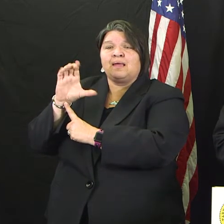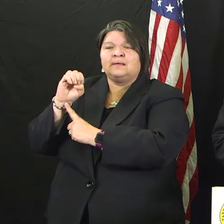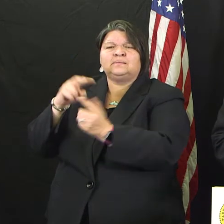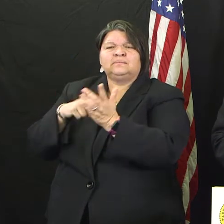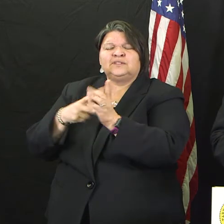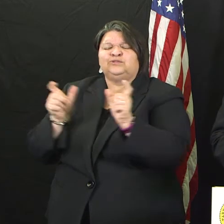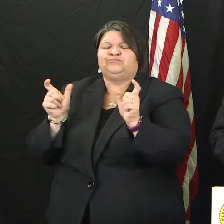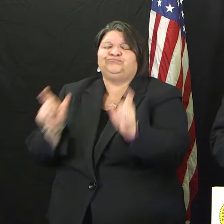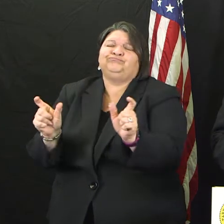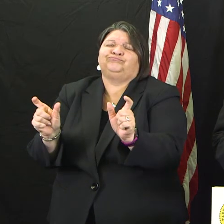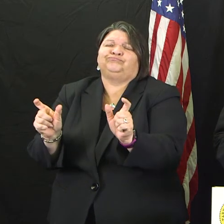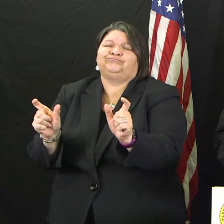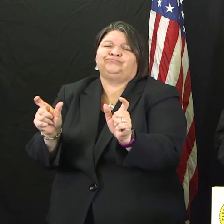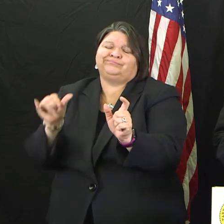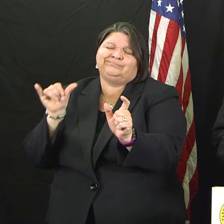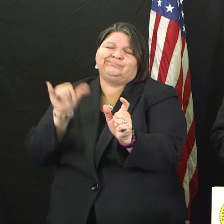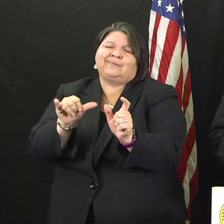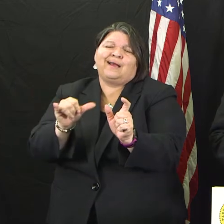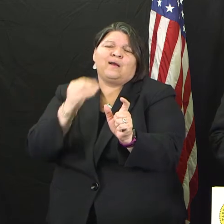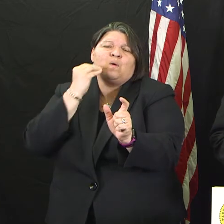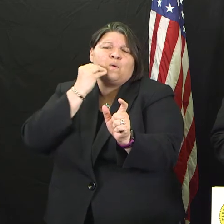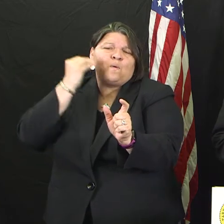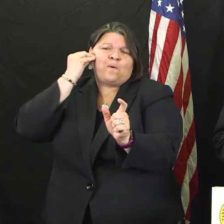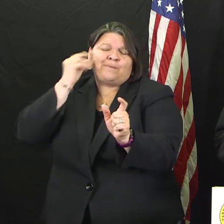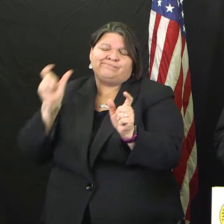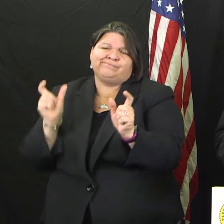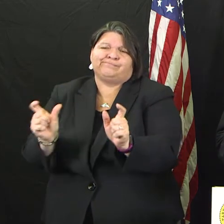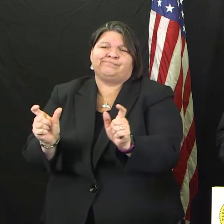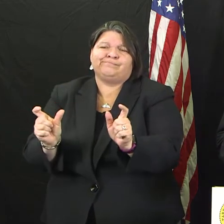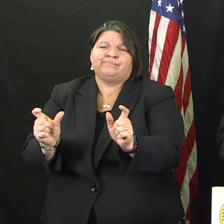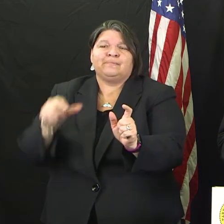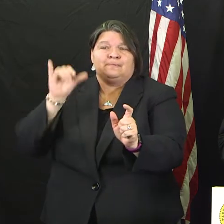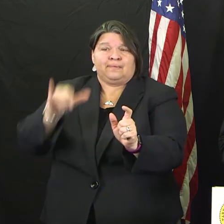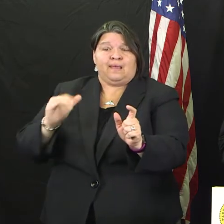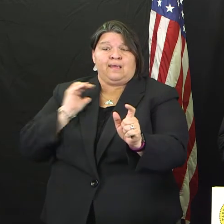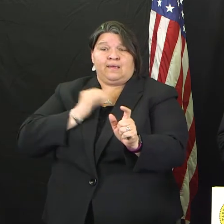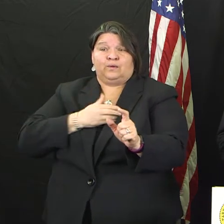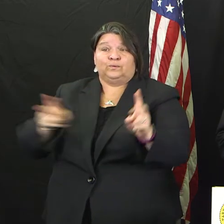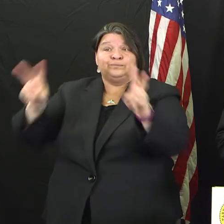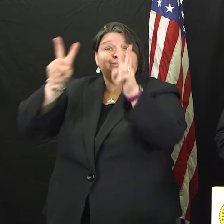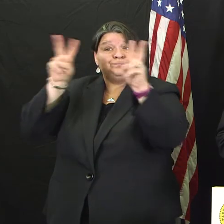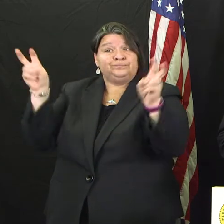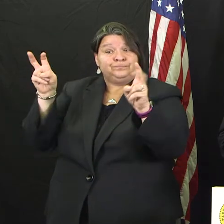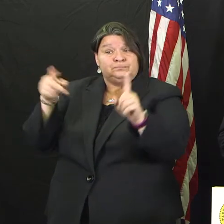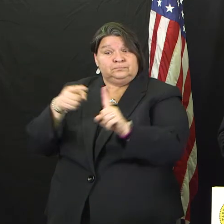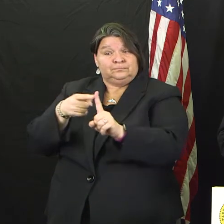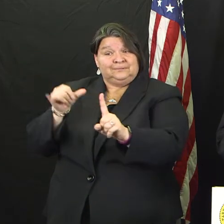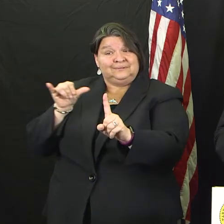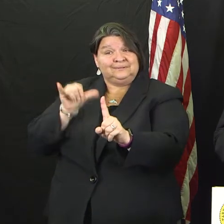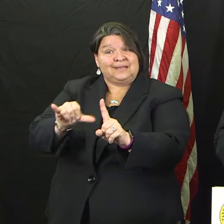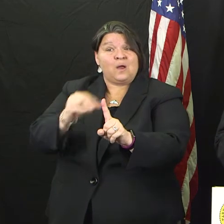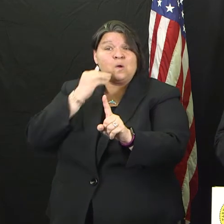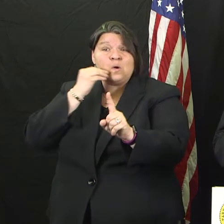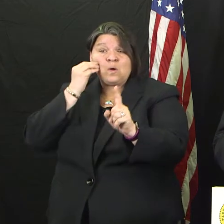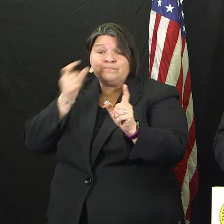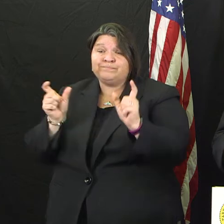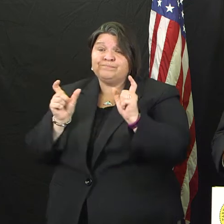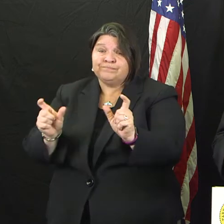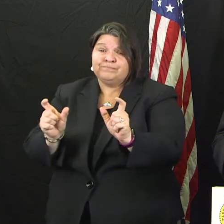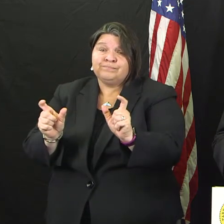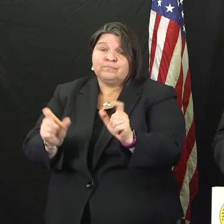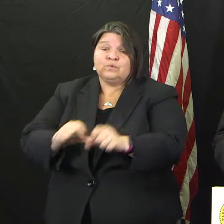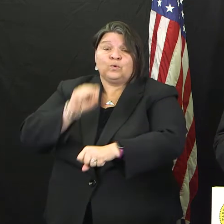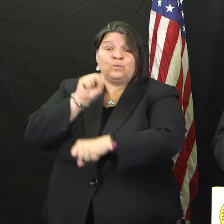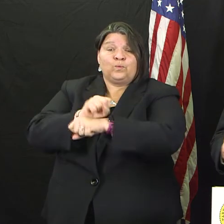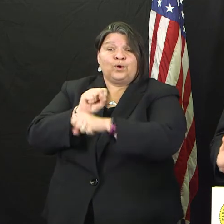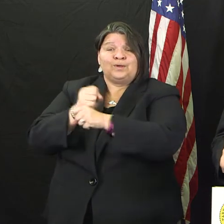it a stay home, work safe, because we've made a lot of adjustments to our declaration that enables safe working